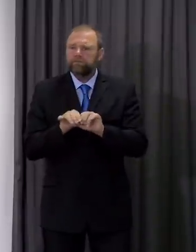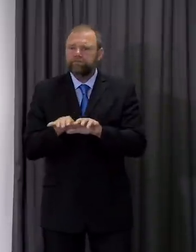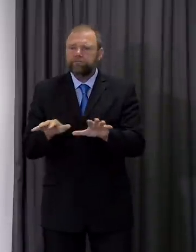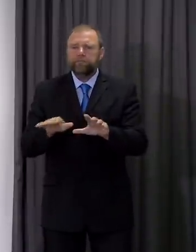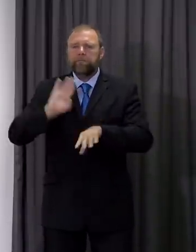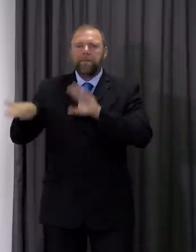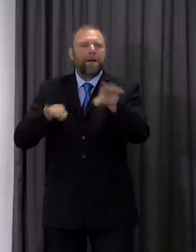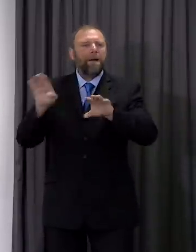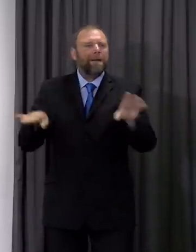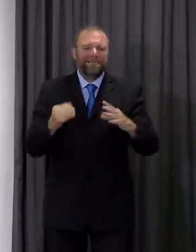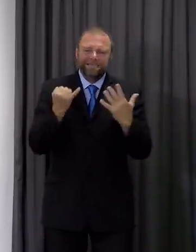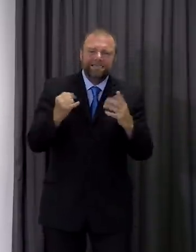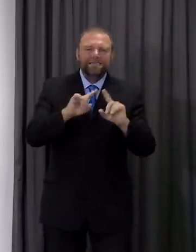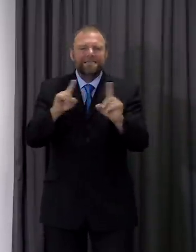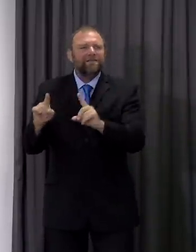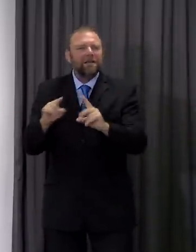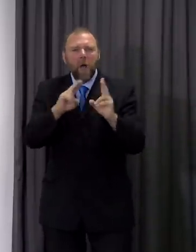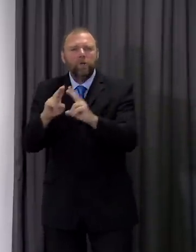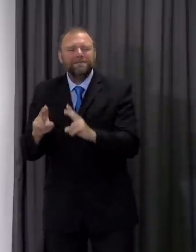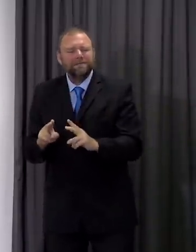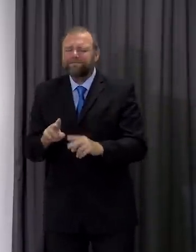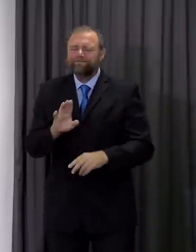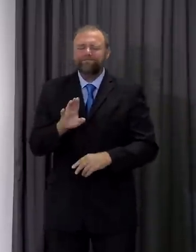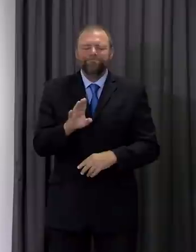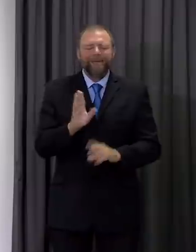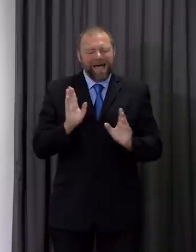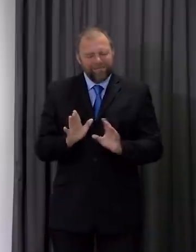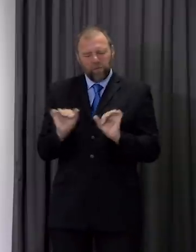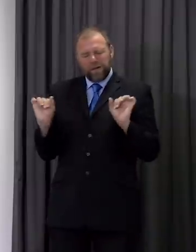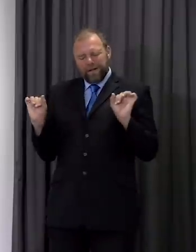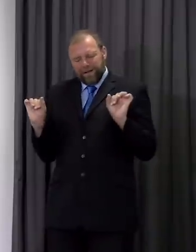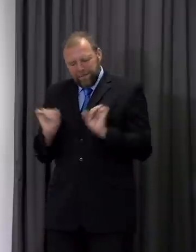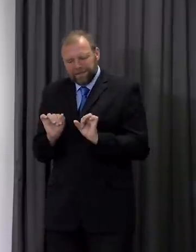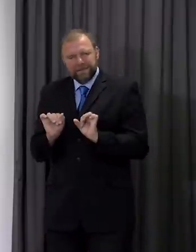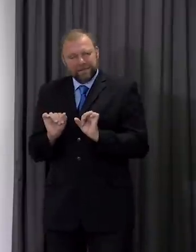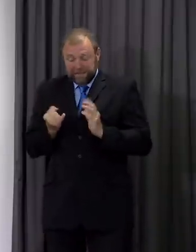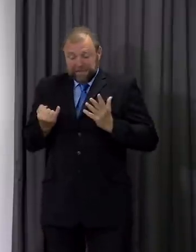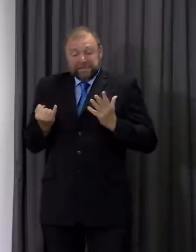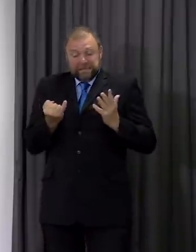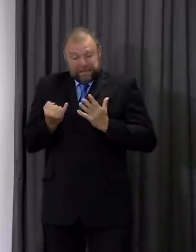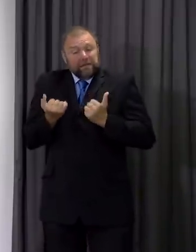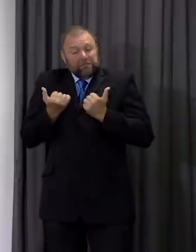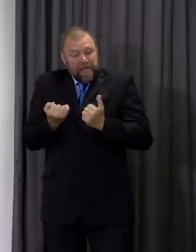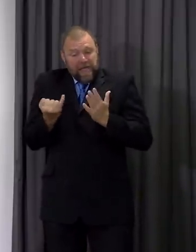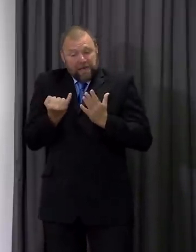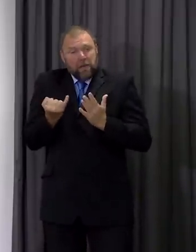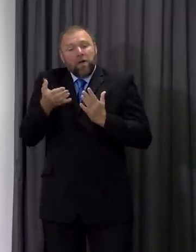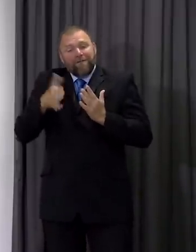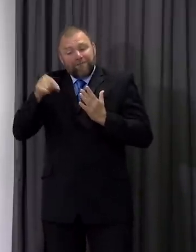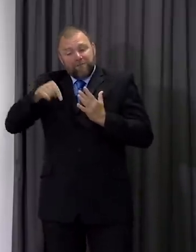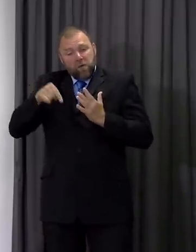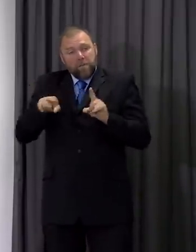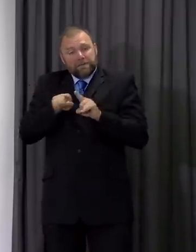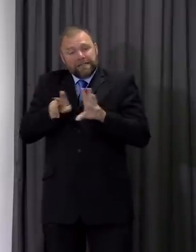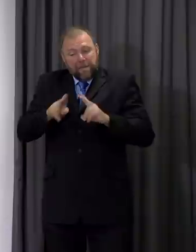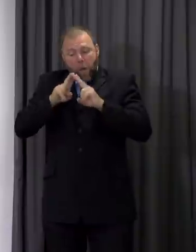with the rules that we've got about limiting our contact to our extended households. Otherwise, we may not just see a larger